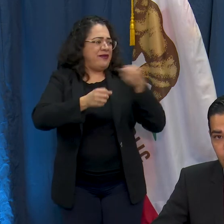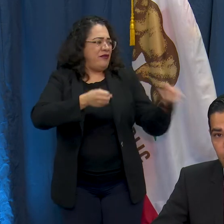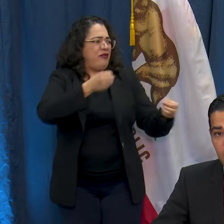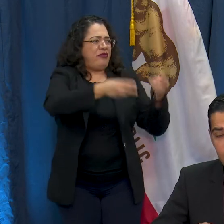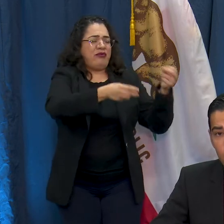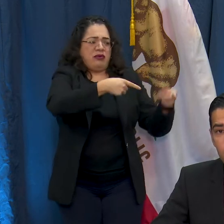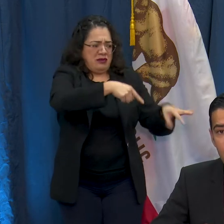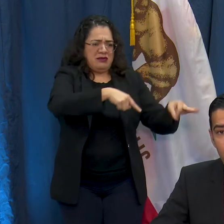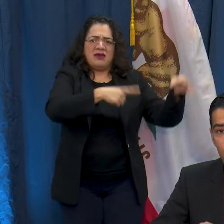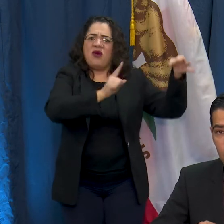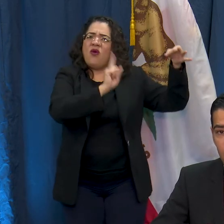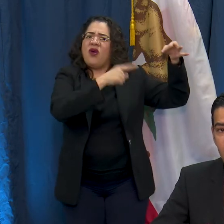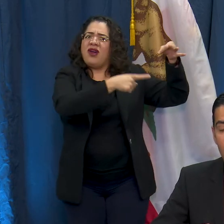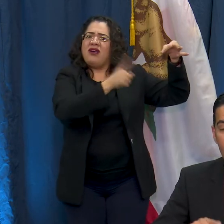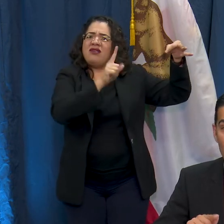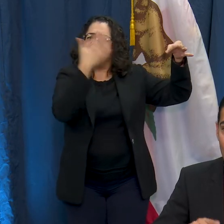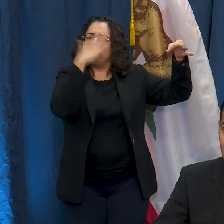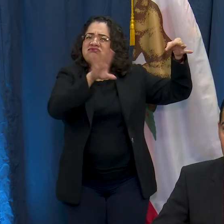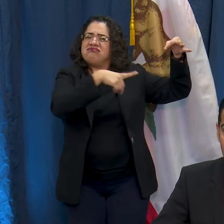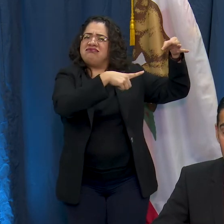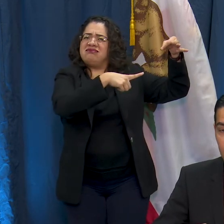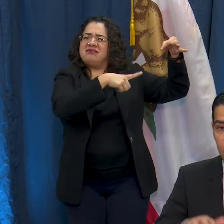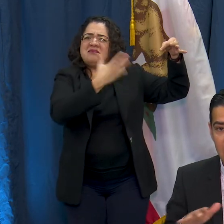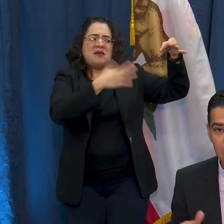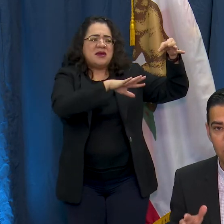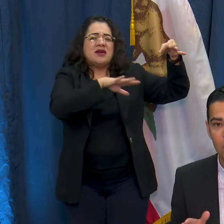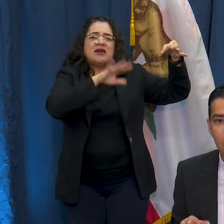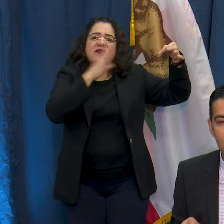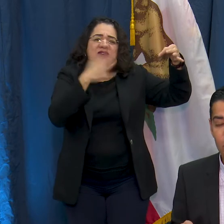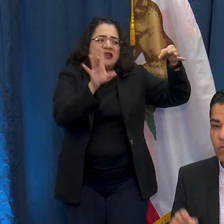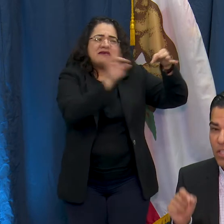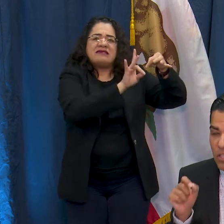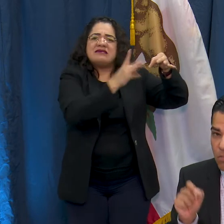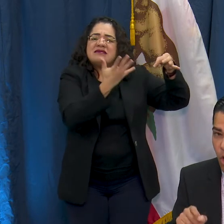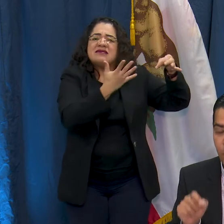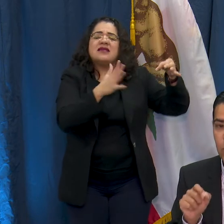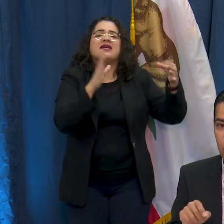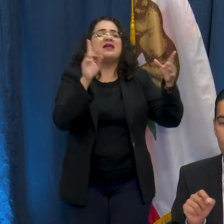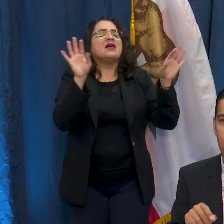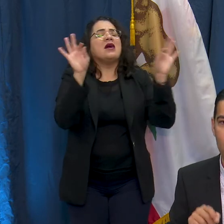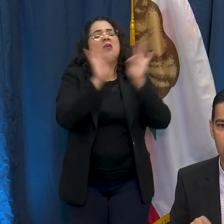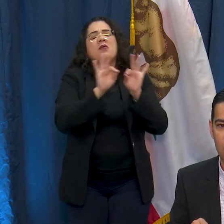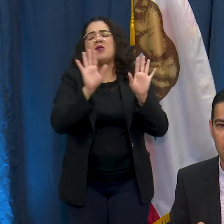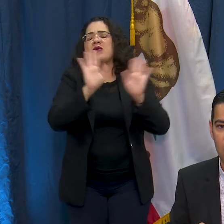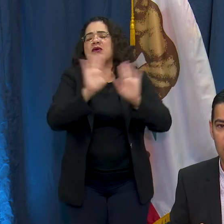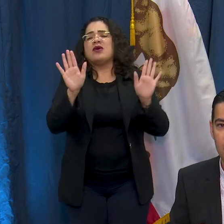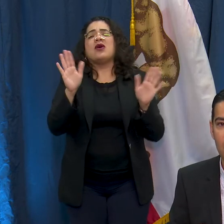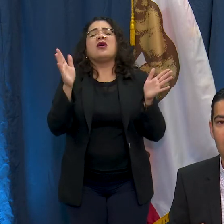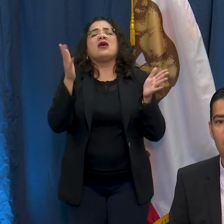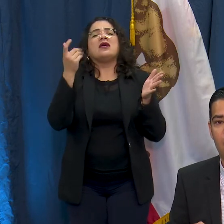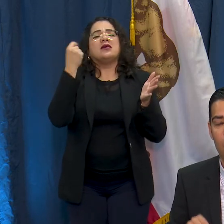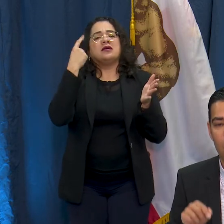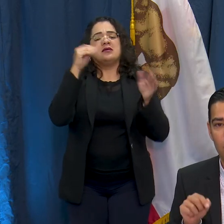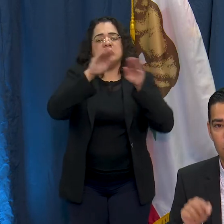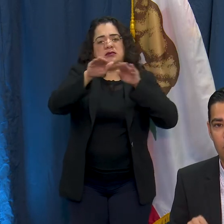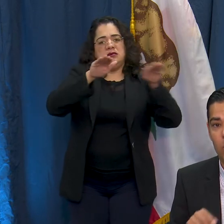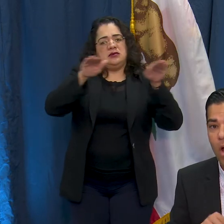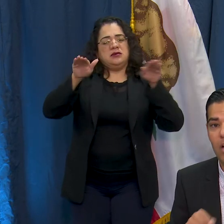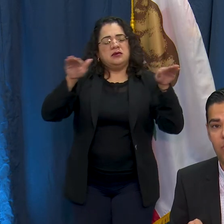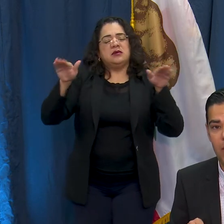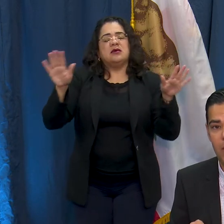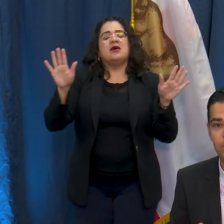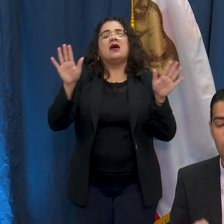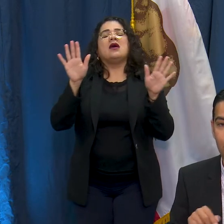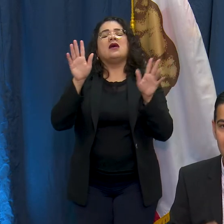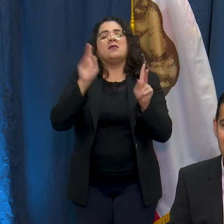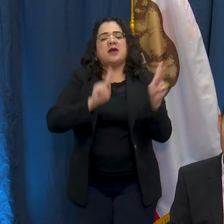not acceptable and most people are doing the right thing so thank you but there's a small percentage of folks out there that are doing the